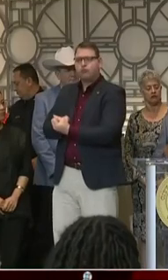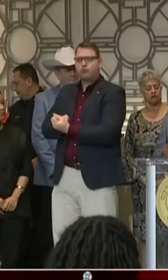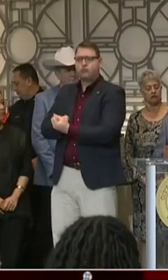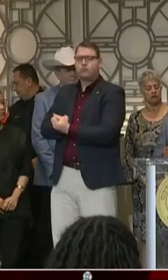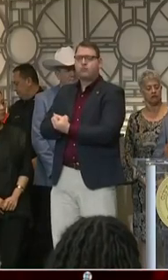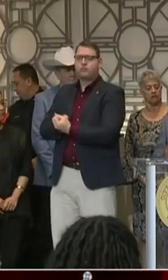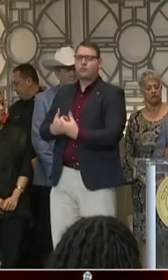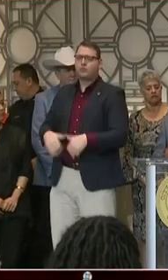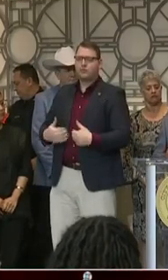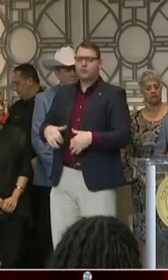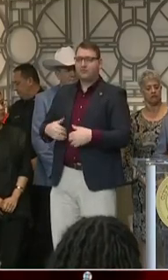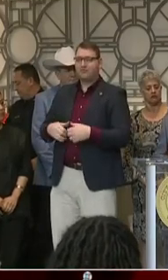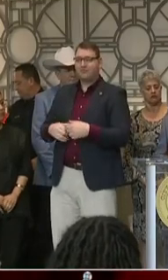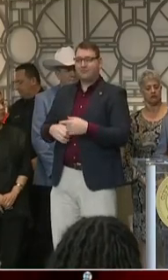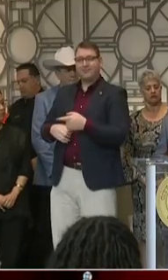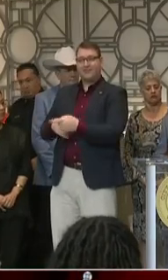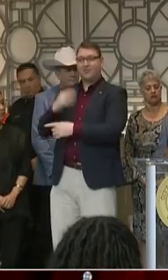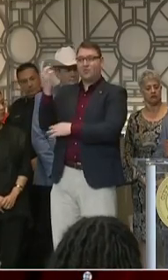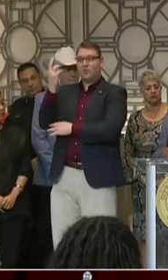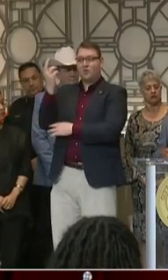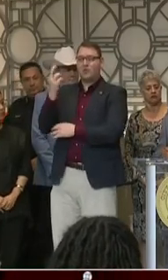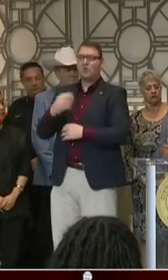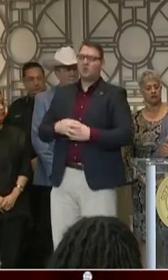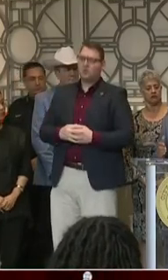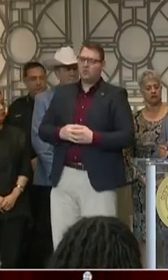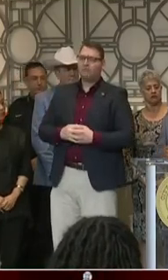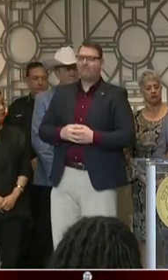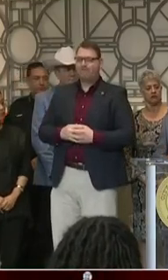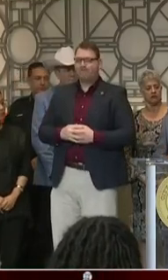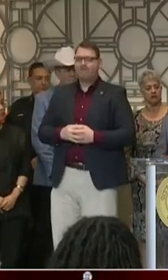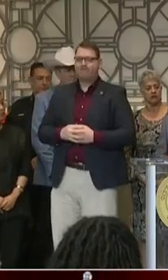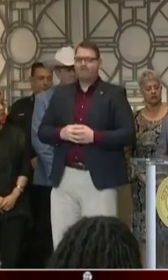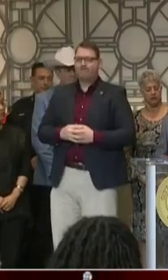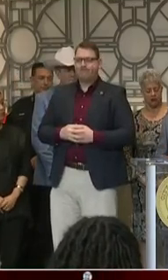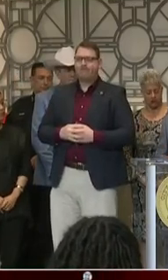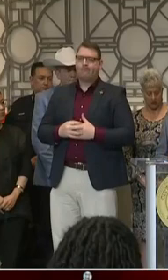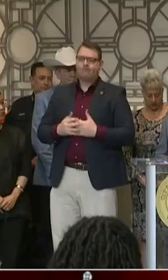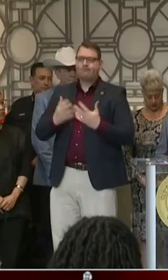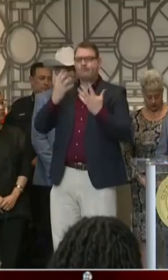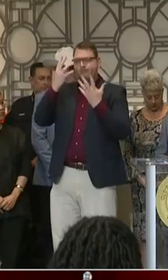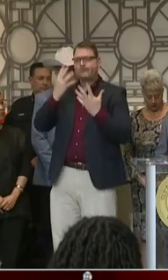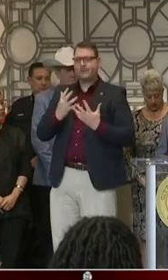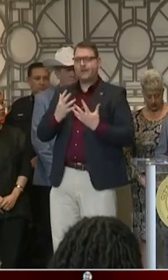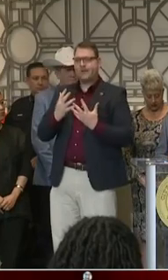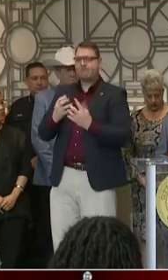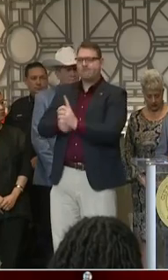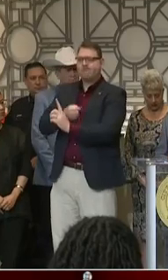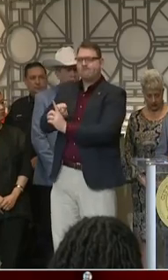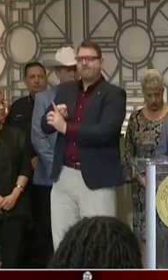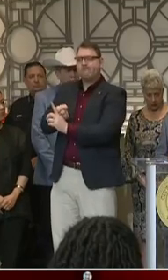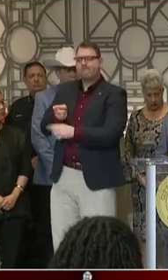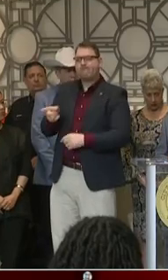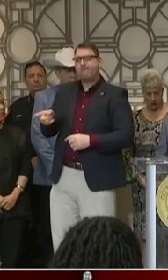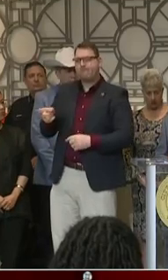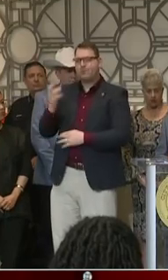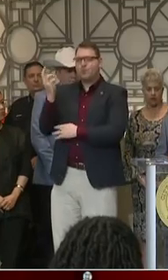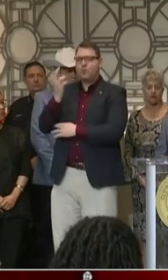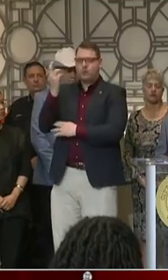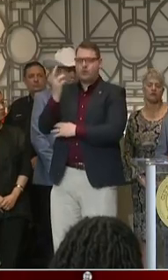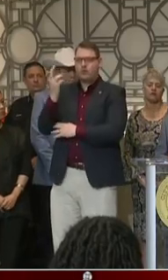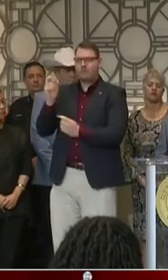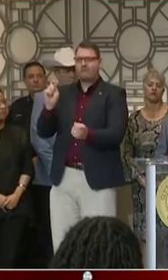They are impacted and directly impacted by the decision and the changing of events.